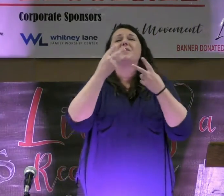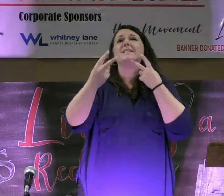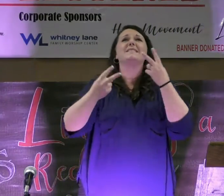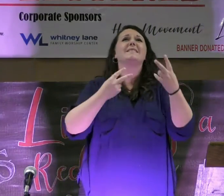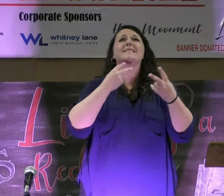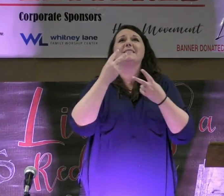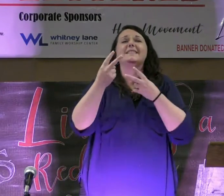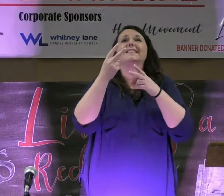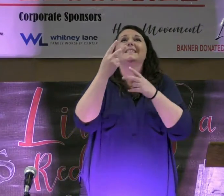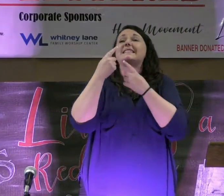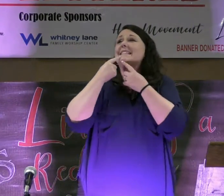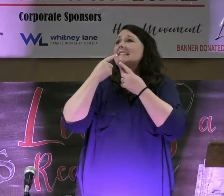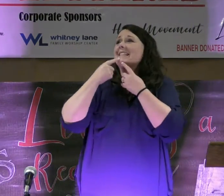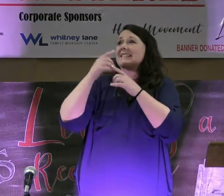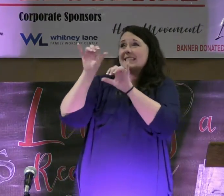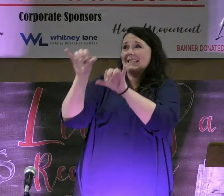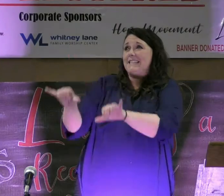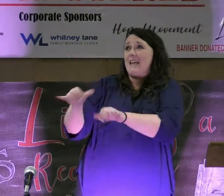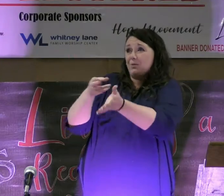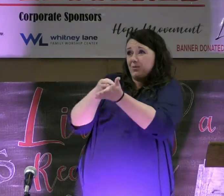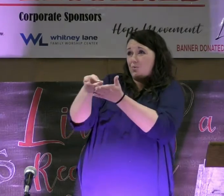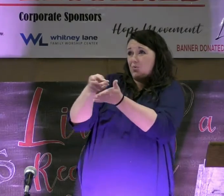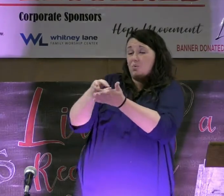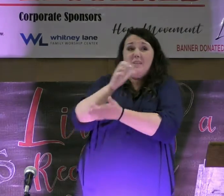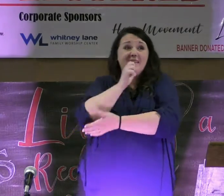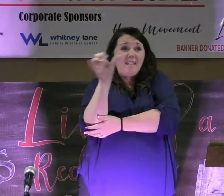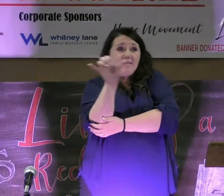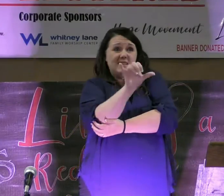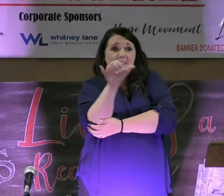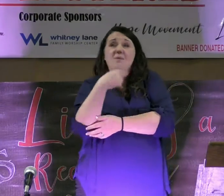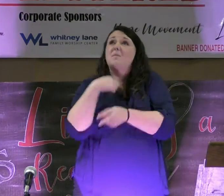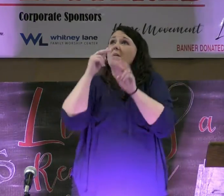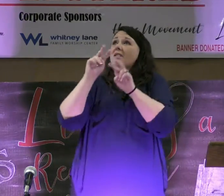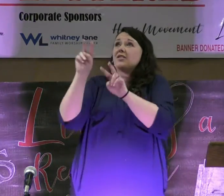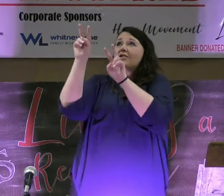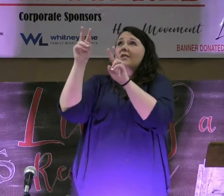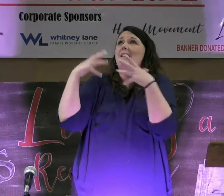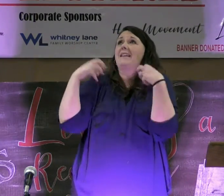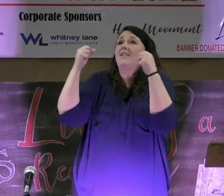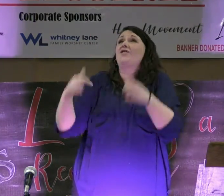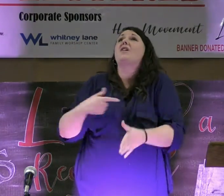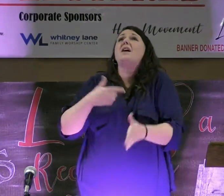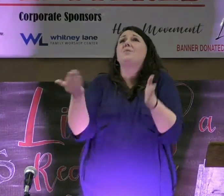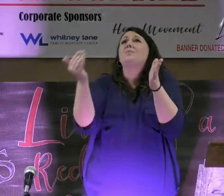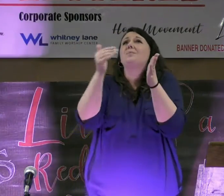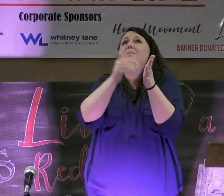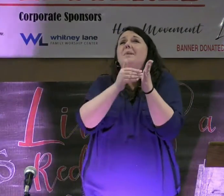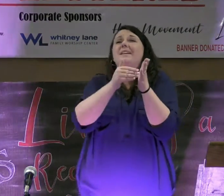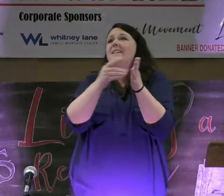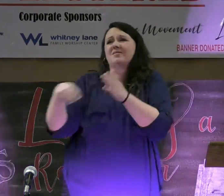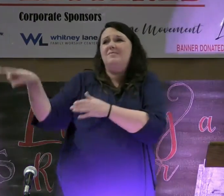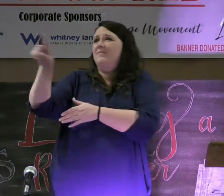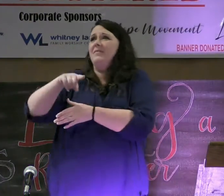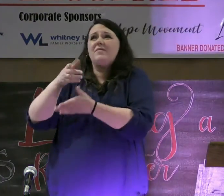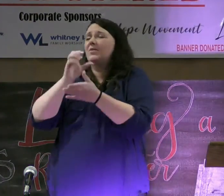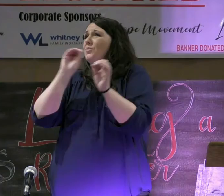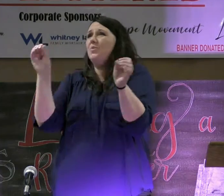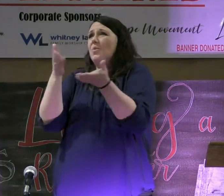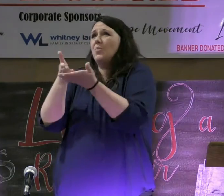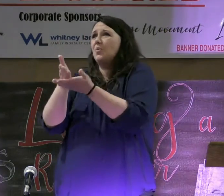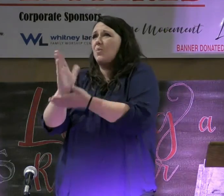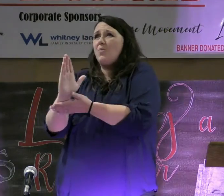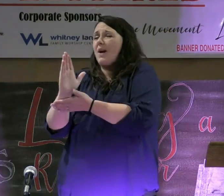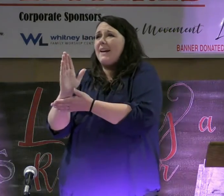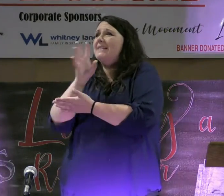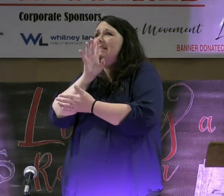saying the same thing that the truth is. I look in my mirror and I repeat this. They have no right to be